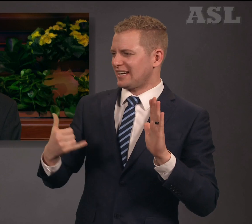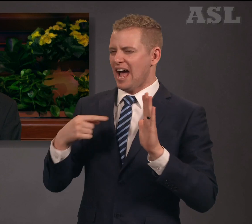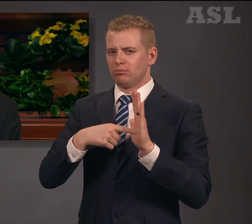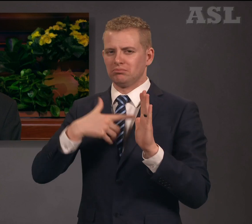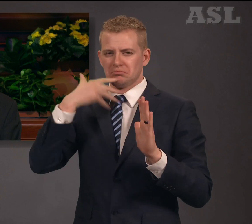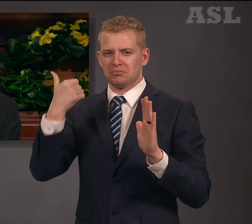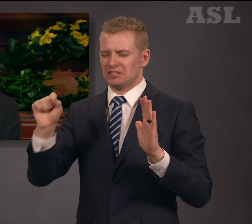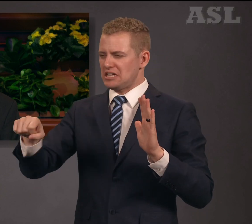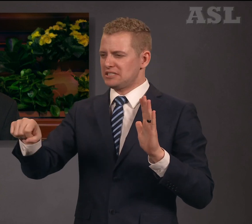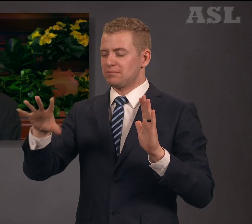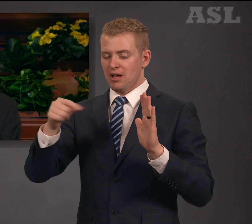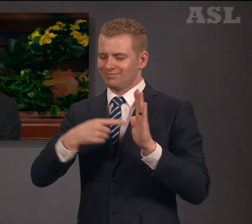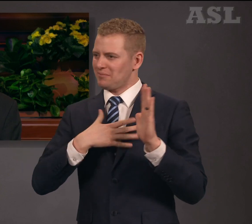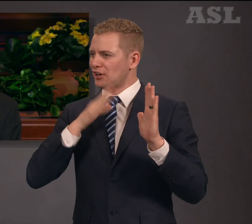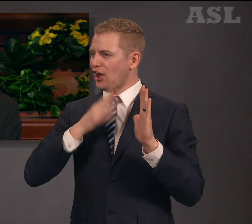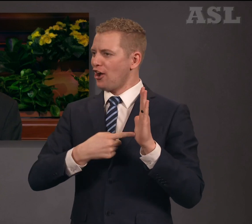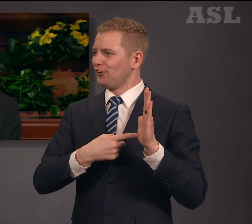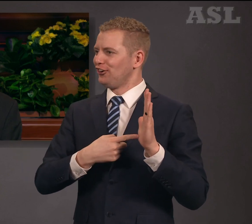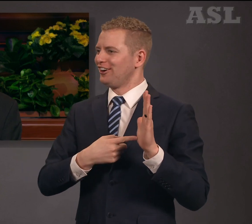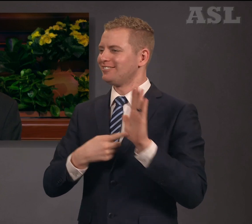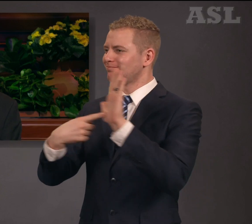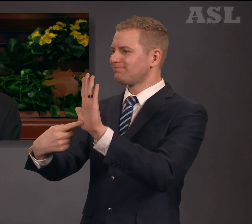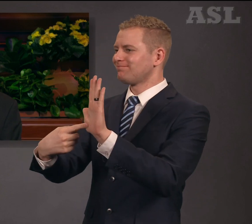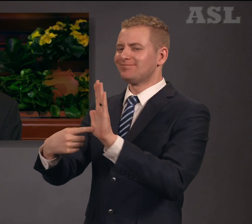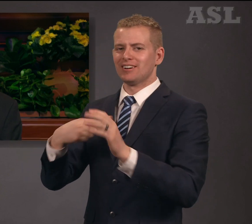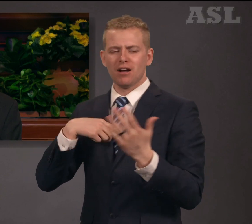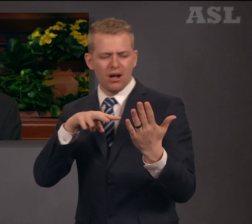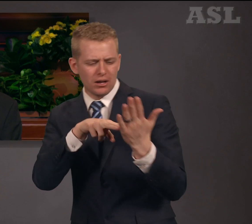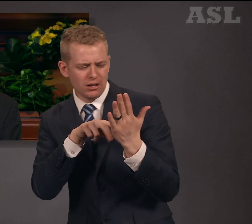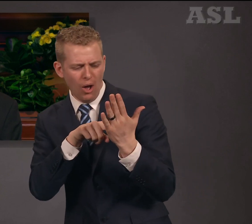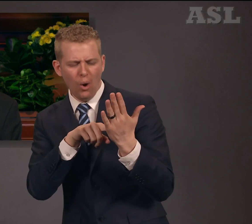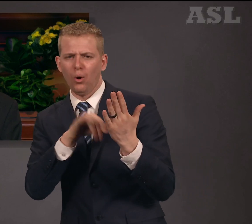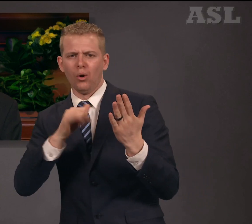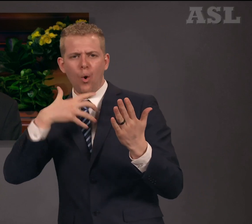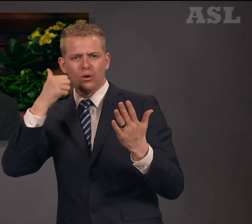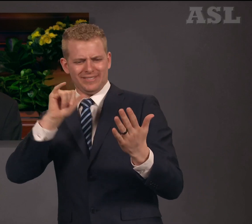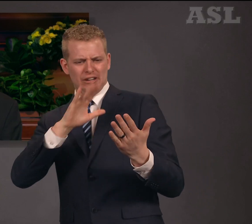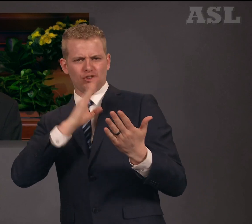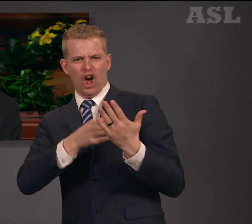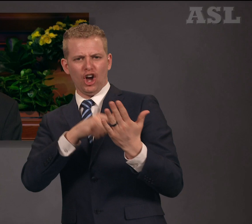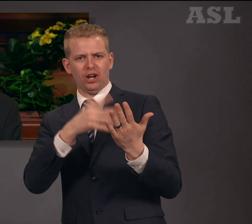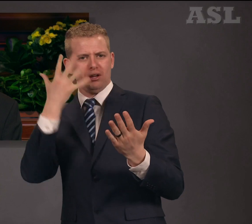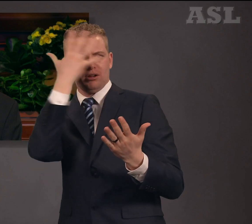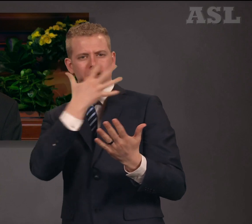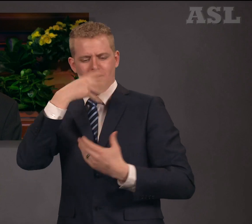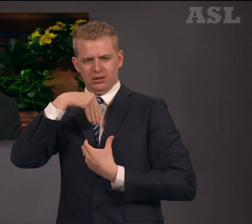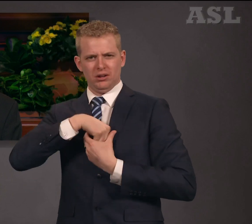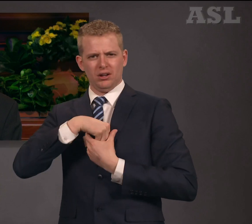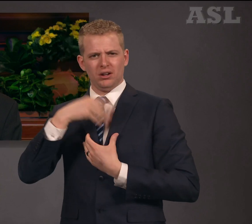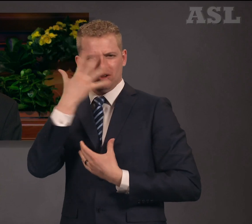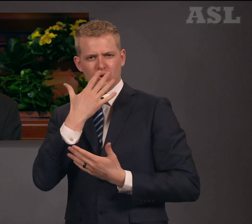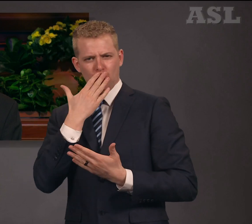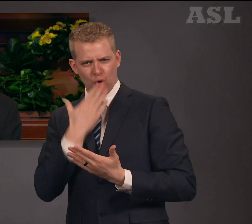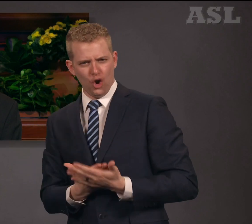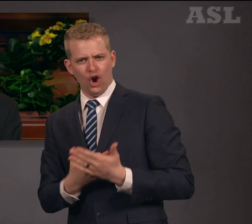she was struggling. I was struck with the goodness in the face of that girl